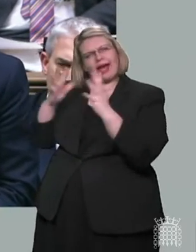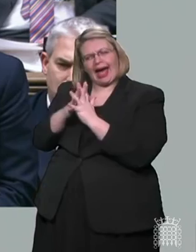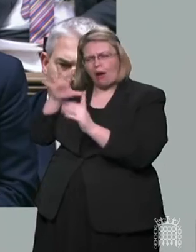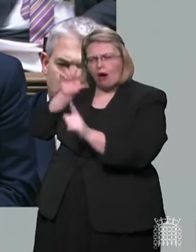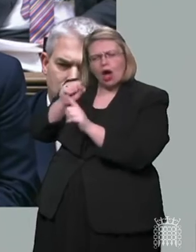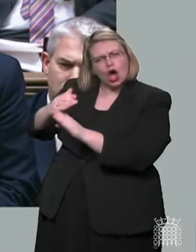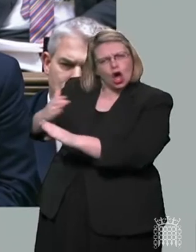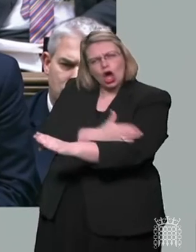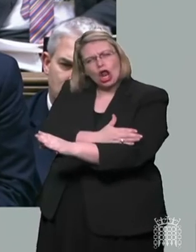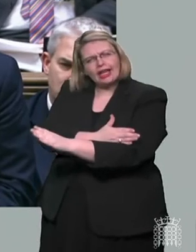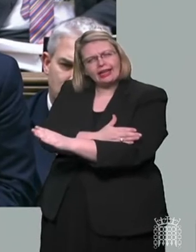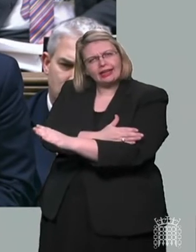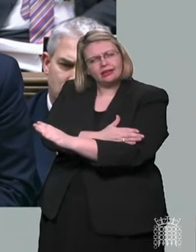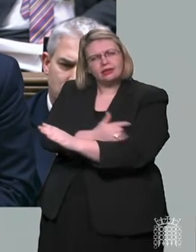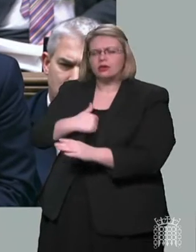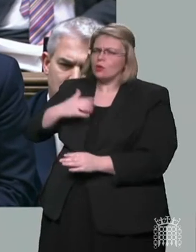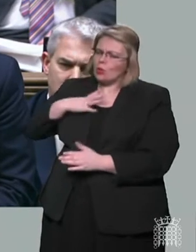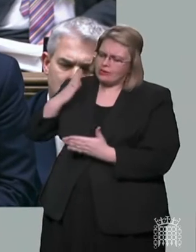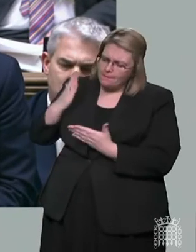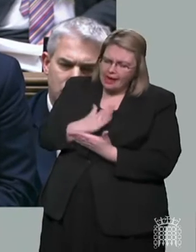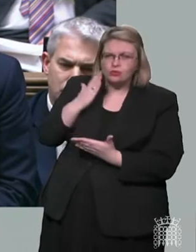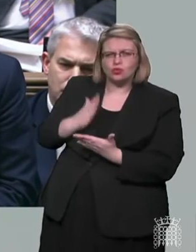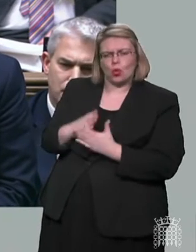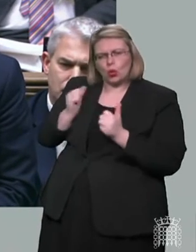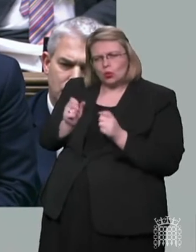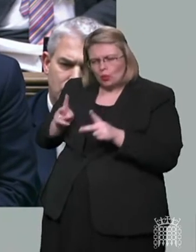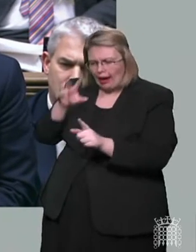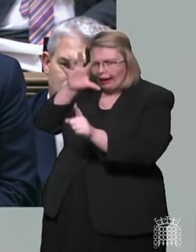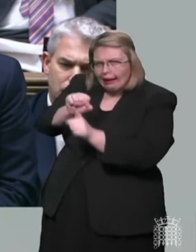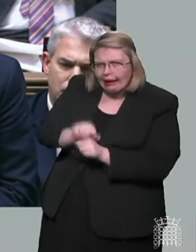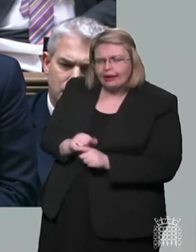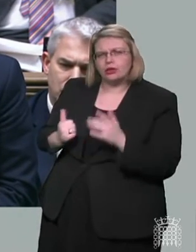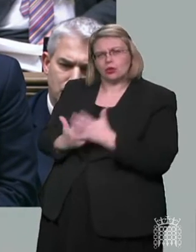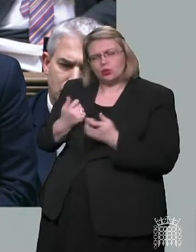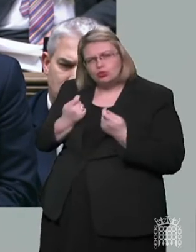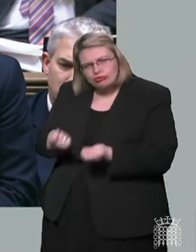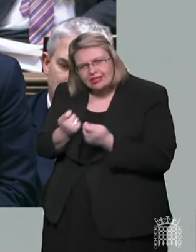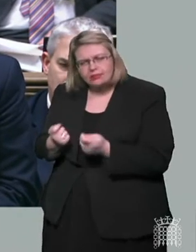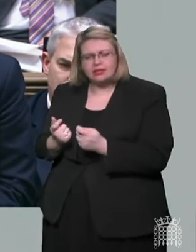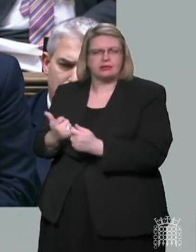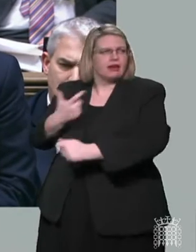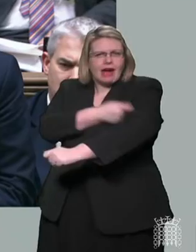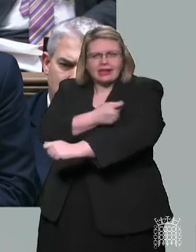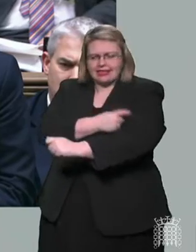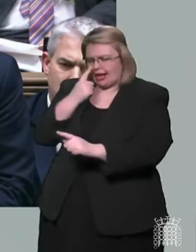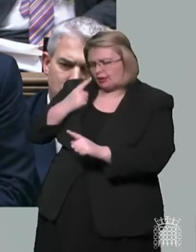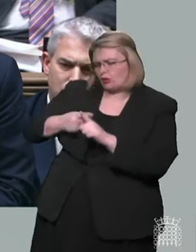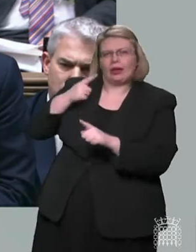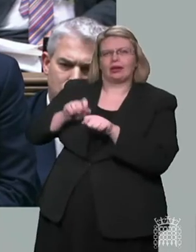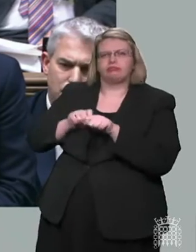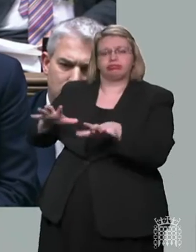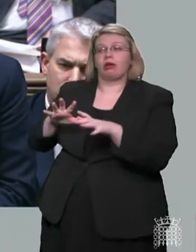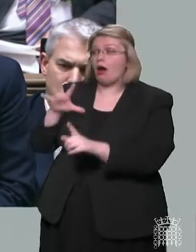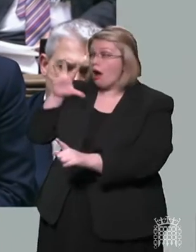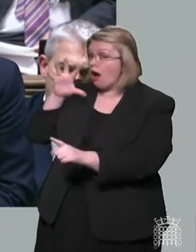and a mission to make safe and effective diagnostics, therapeutics and vaccines available within the first 100